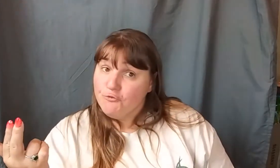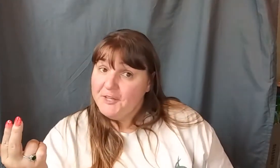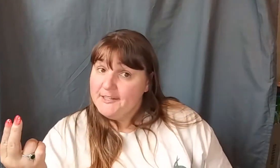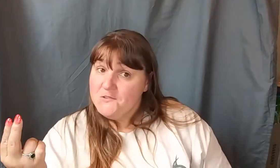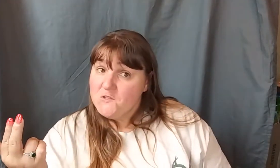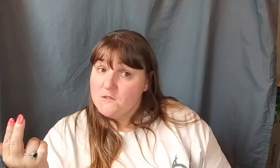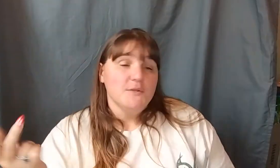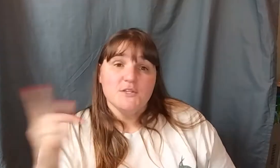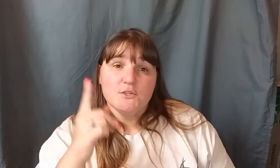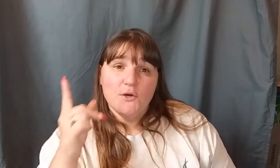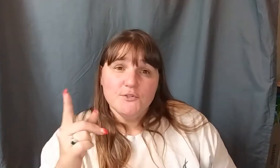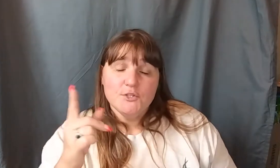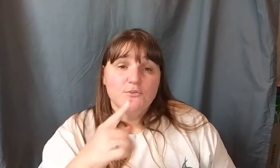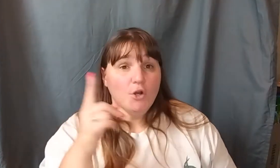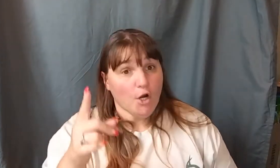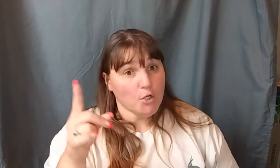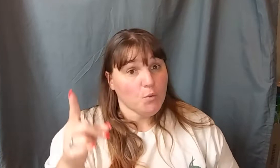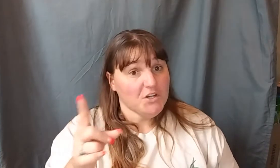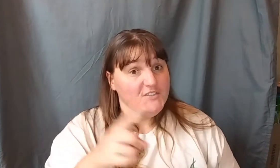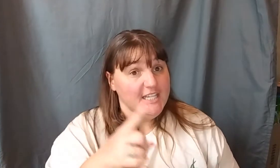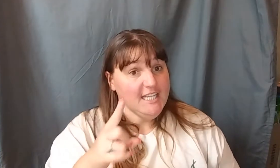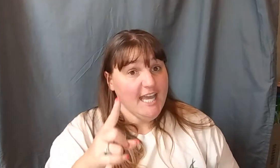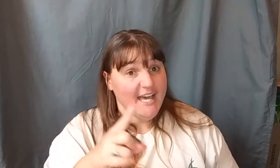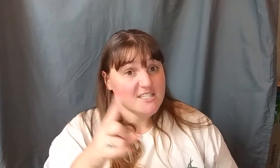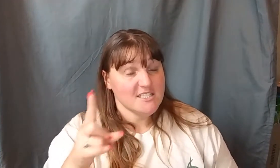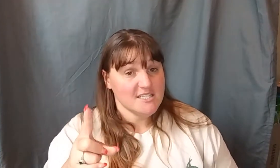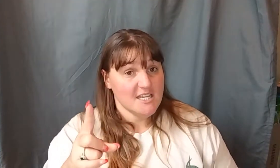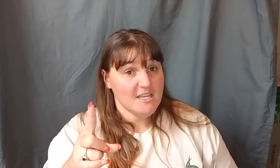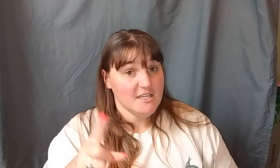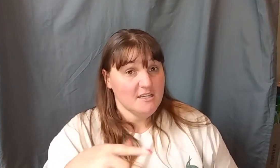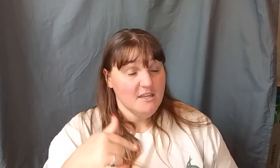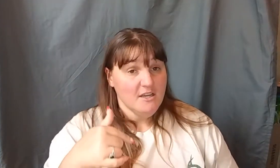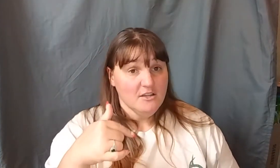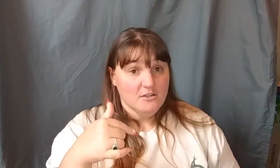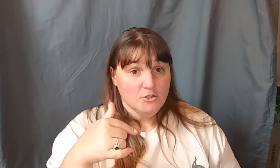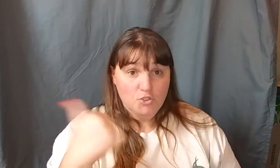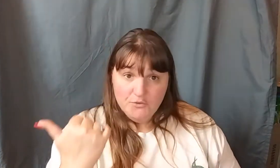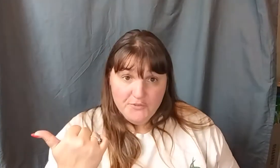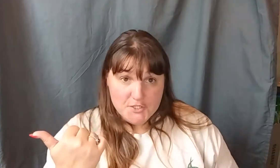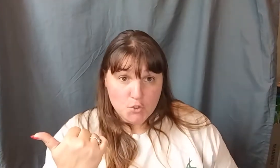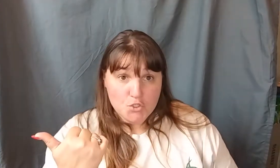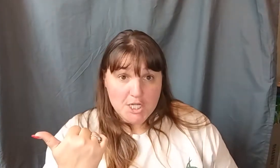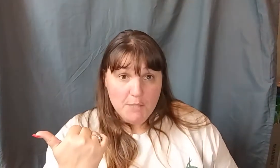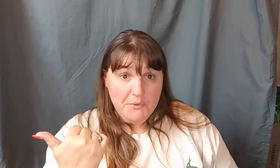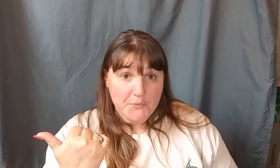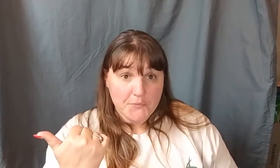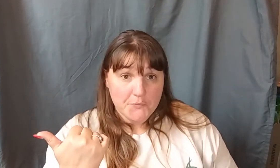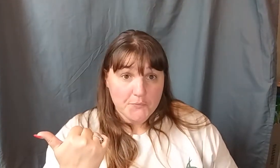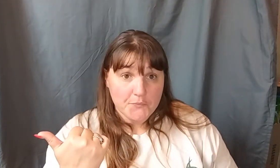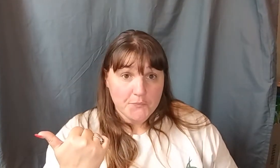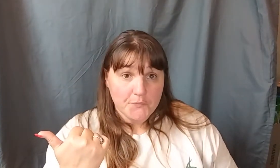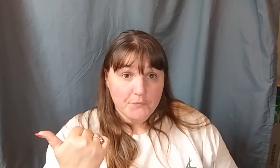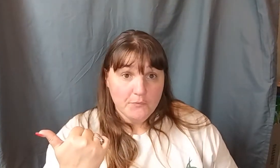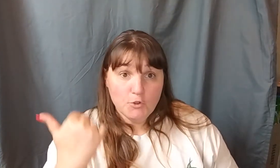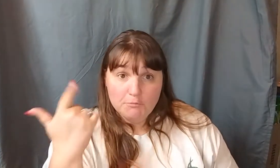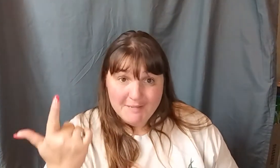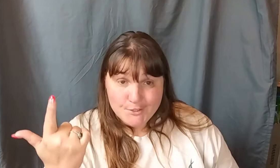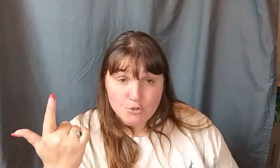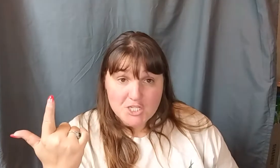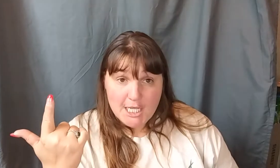fans. This is also the hard work that he has to stay in good physical shape, good mental shape,